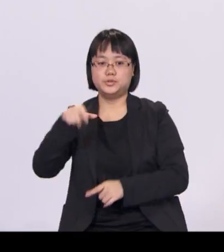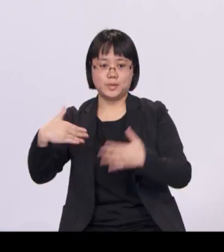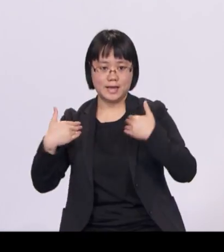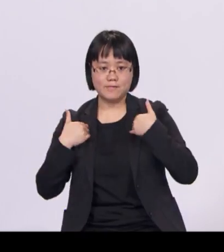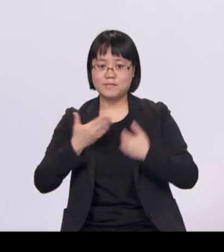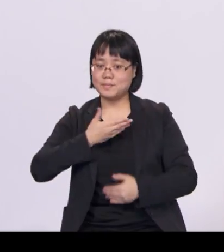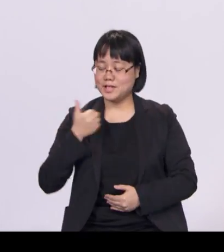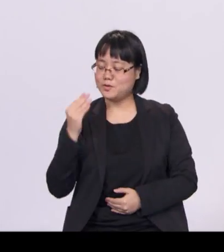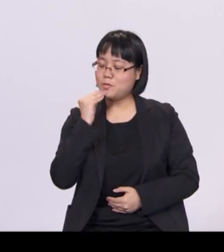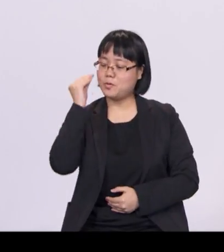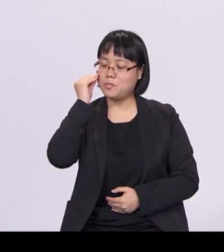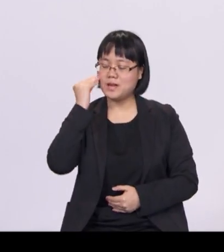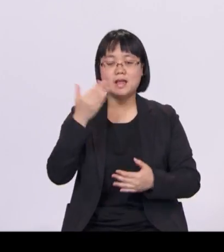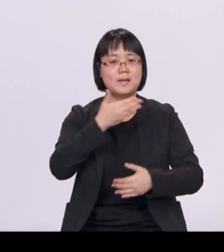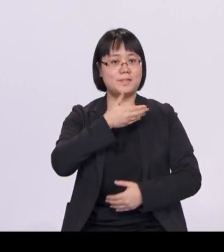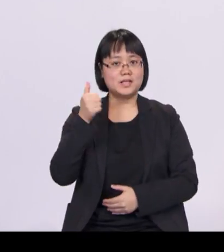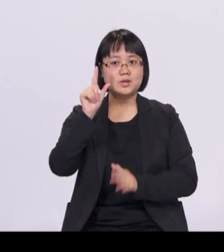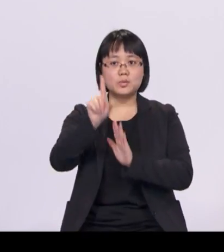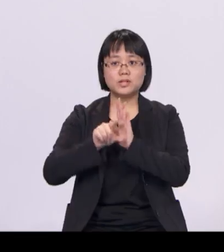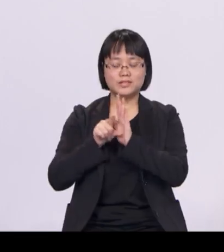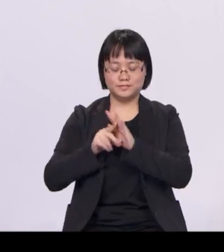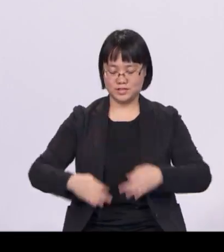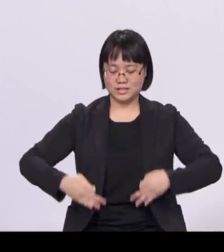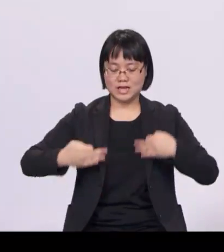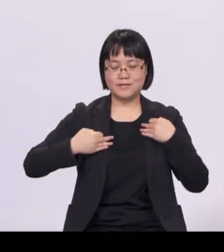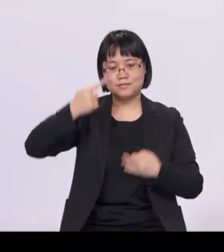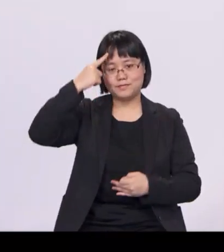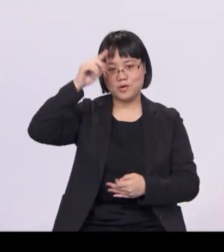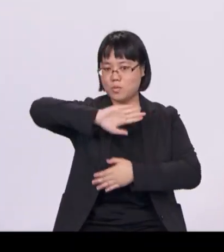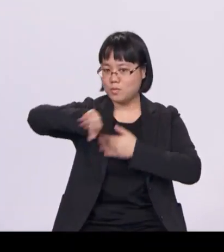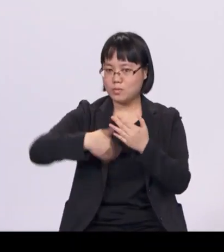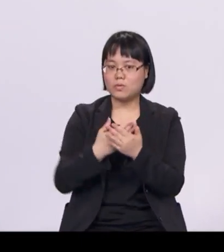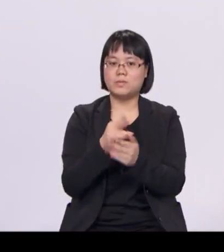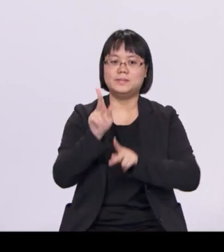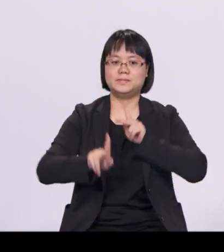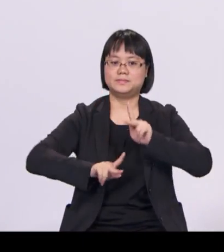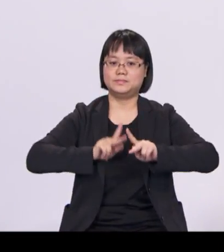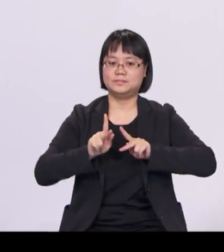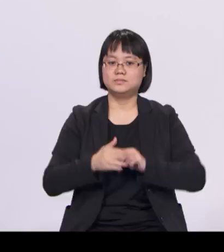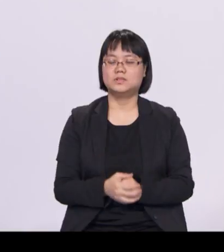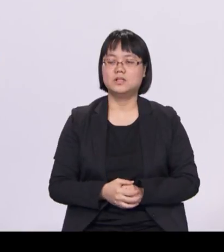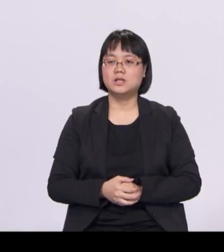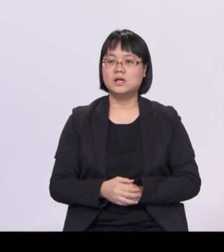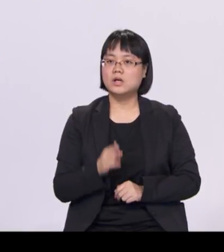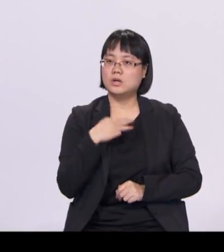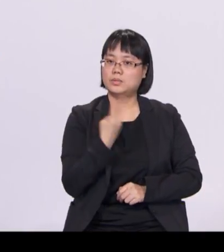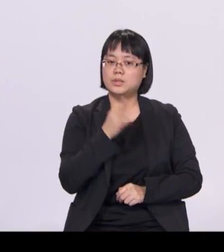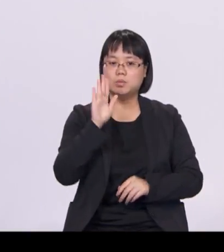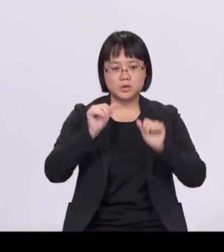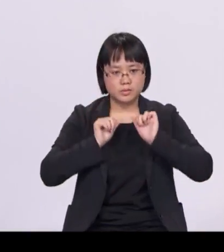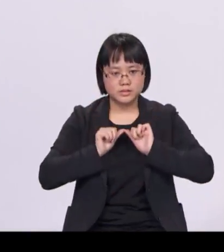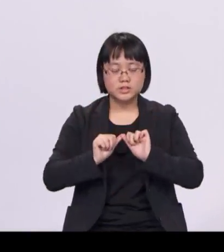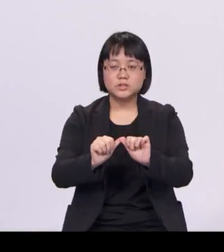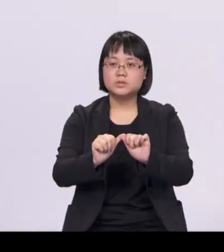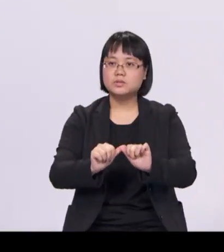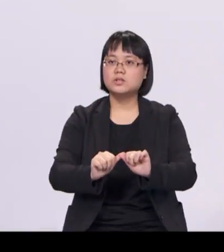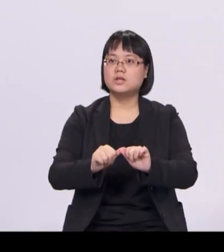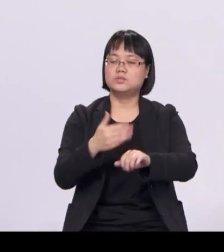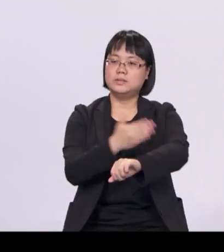a better quality of life for all our people. We will therefore continue to improve our living environments and